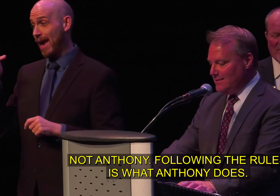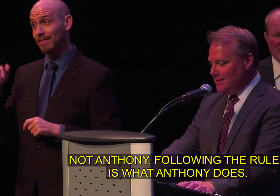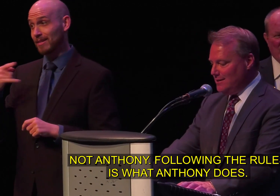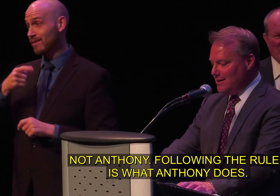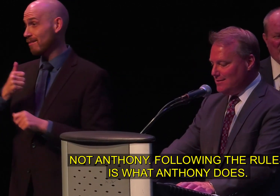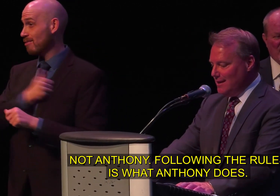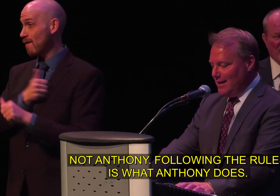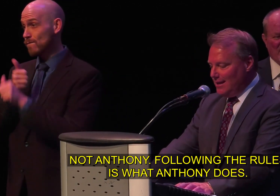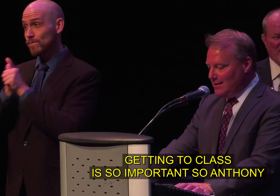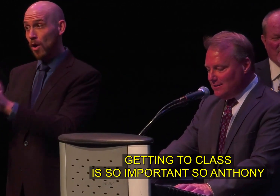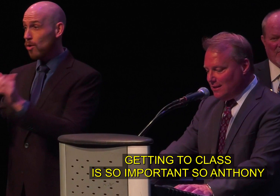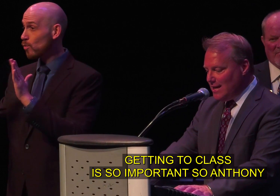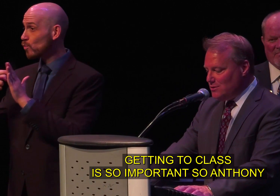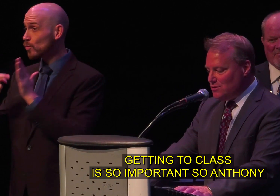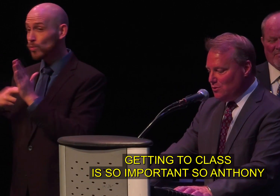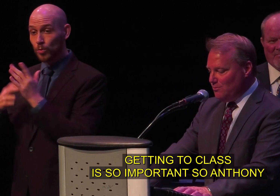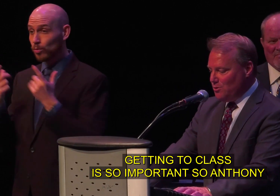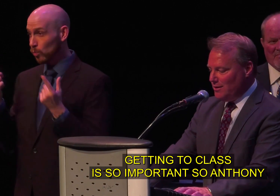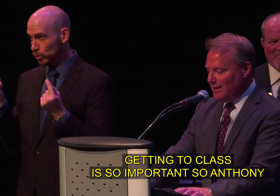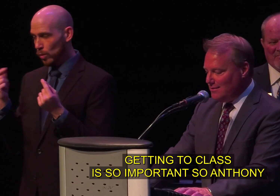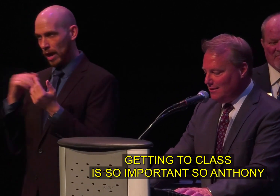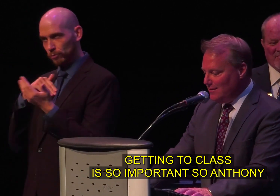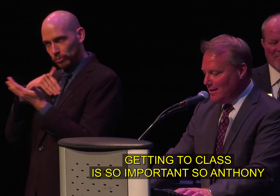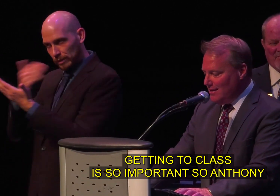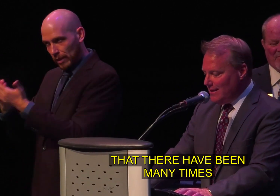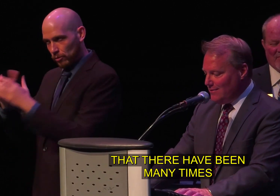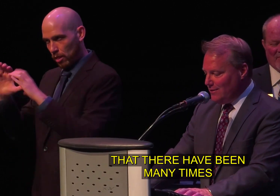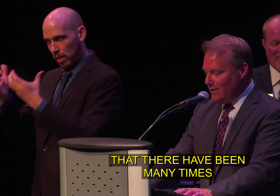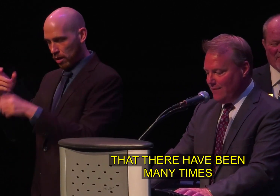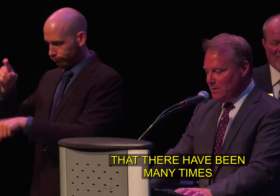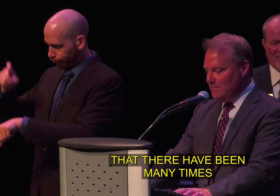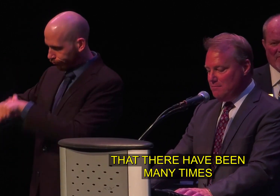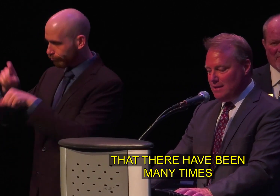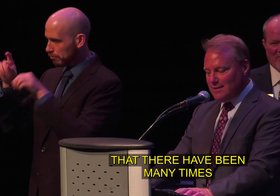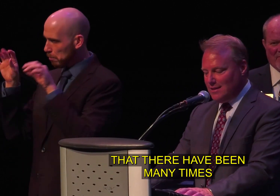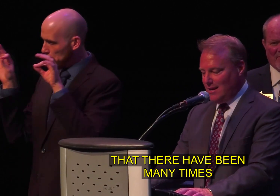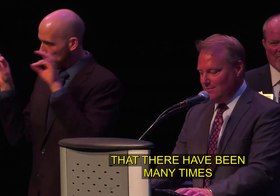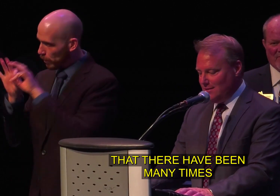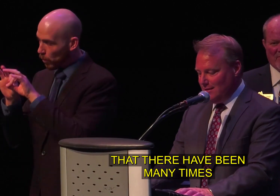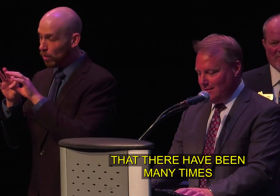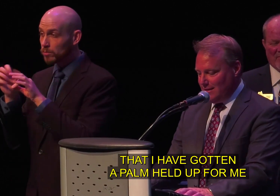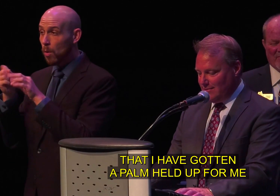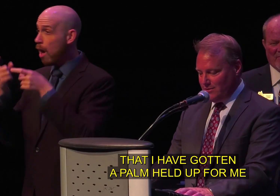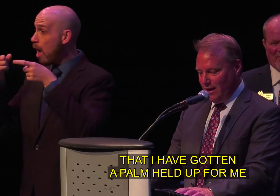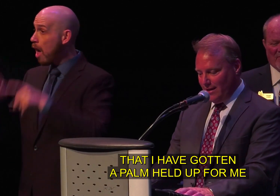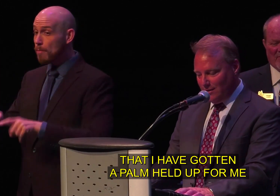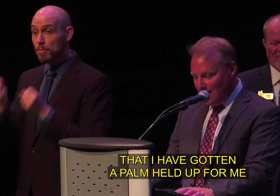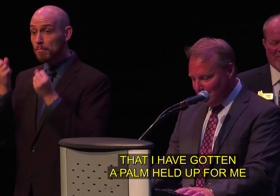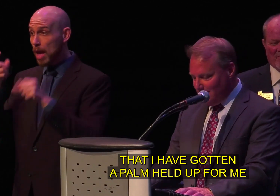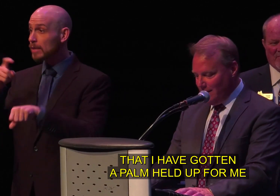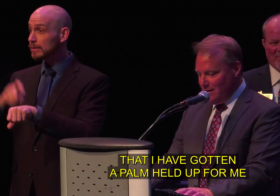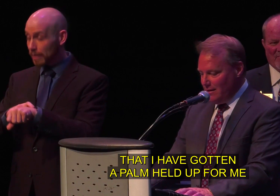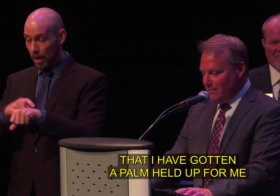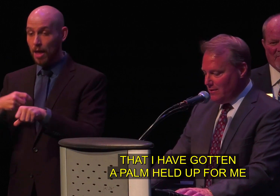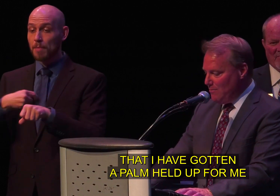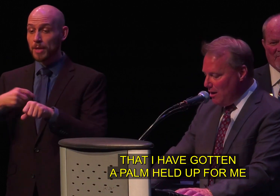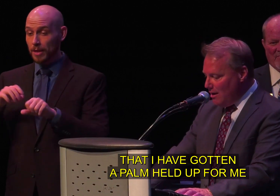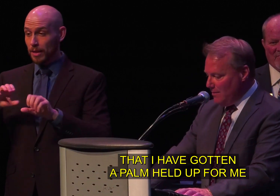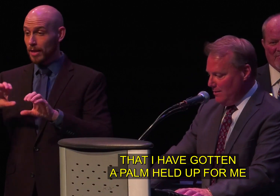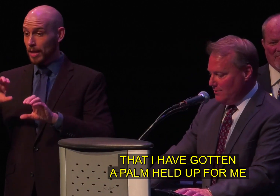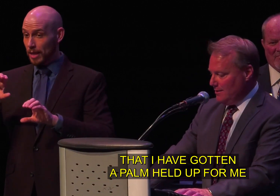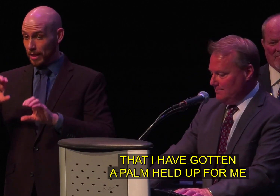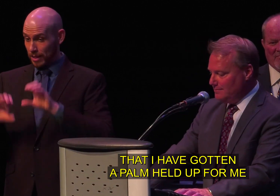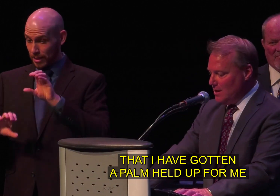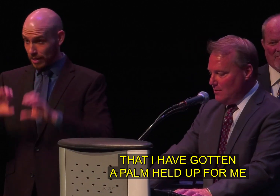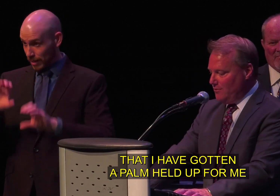anthony anthony does getting to class is so important to anthony that there have been many times that i have gotten the